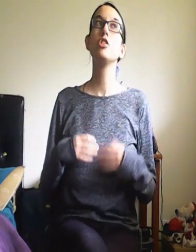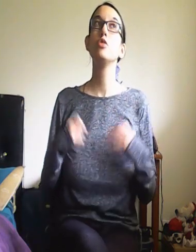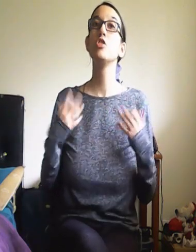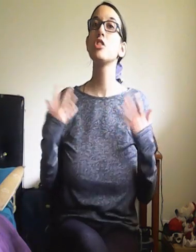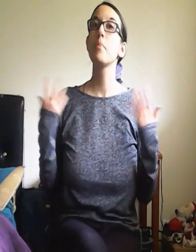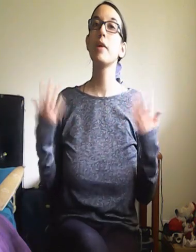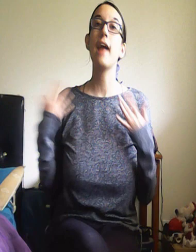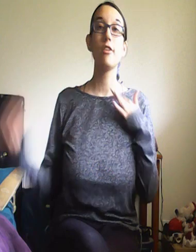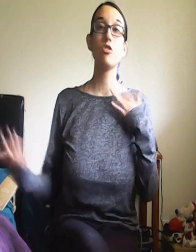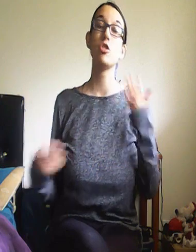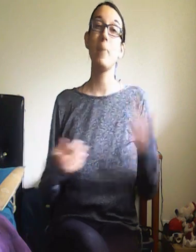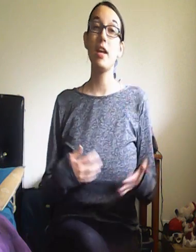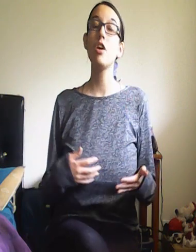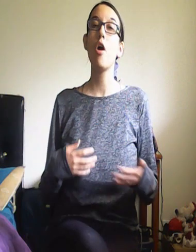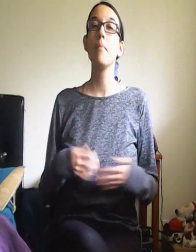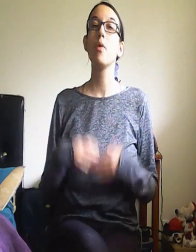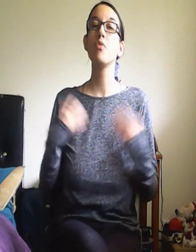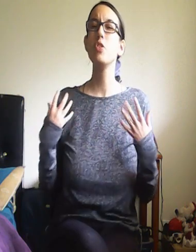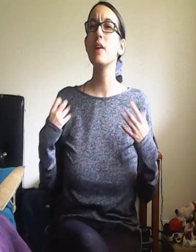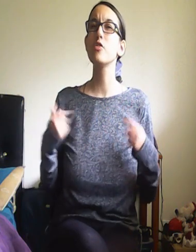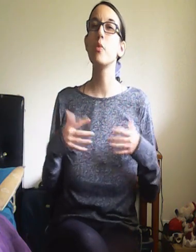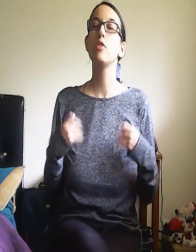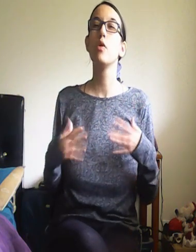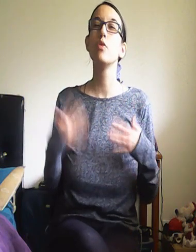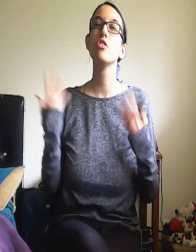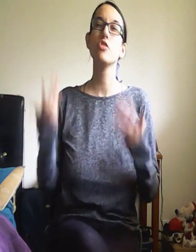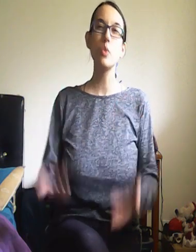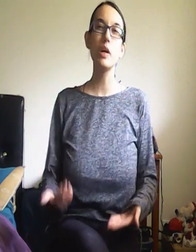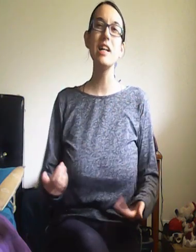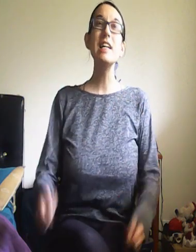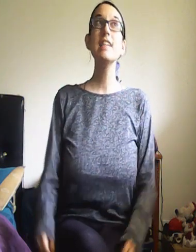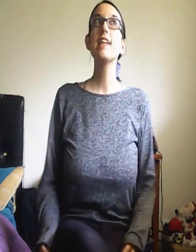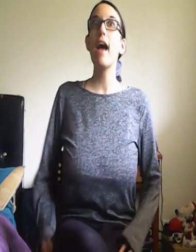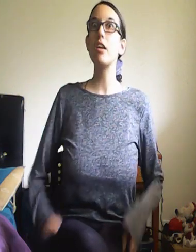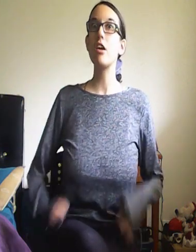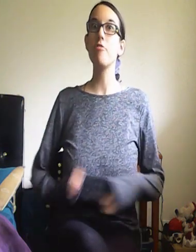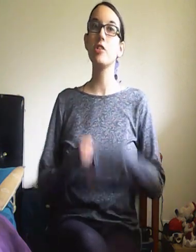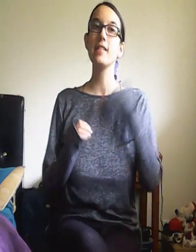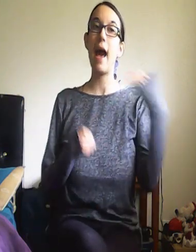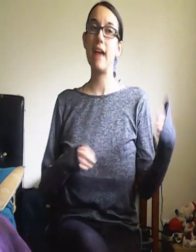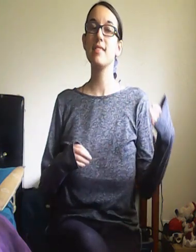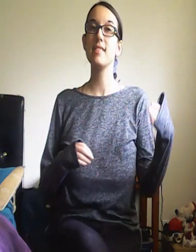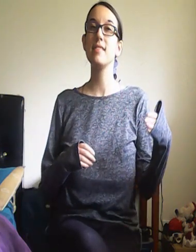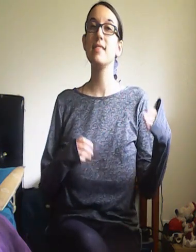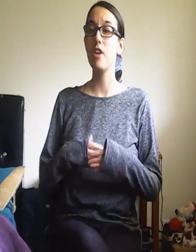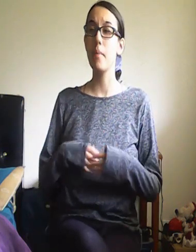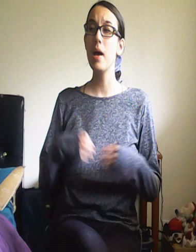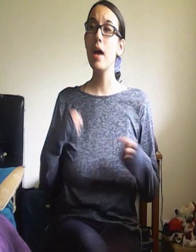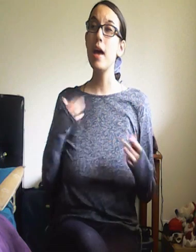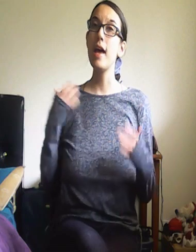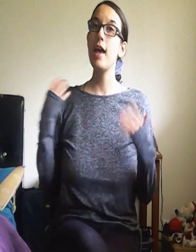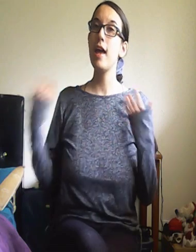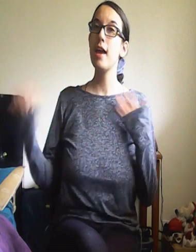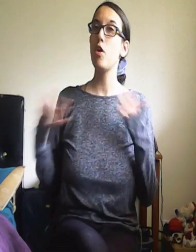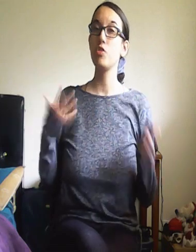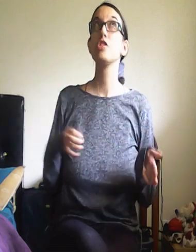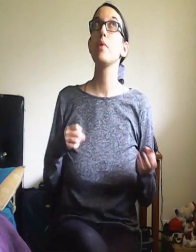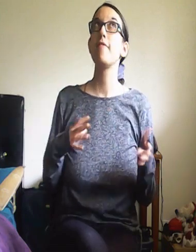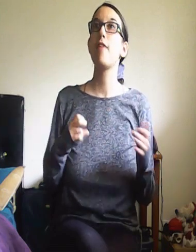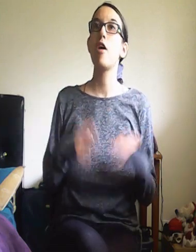to just bring extra money with you guys when you go to the store to kind of cover taxes and also if